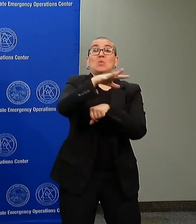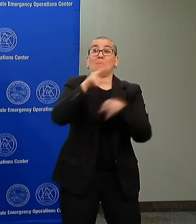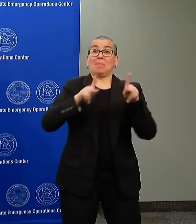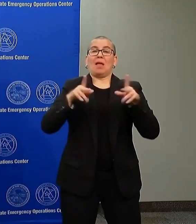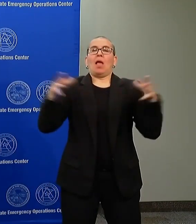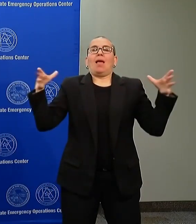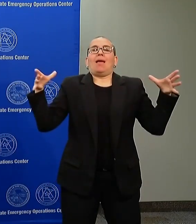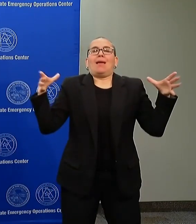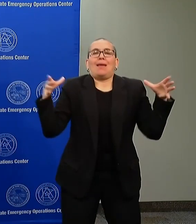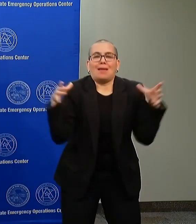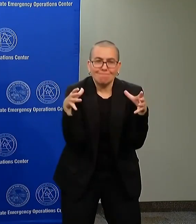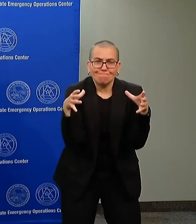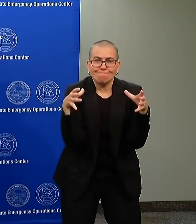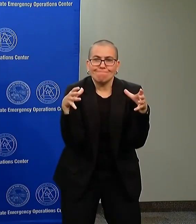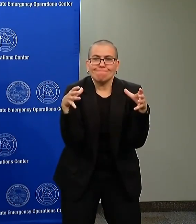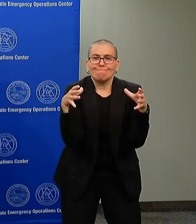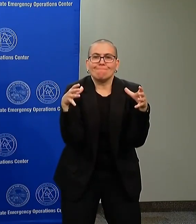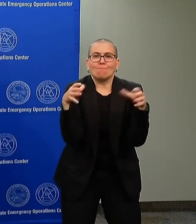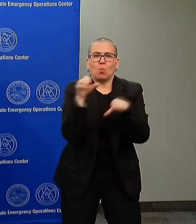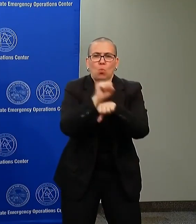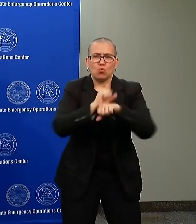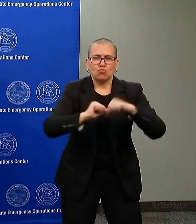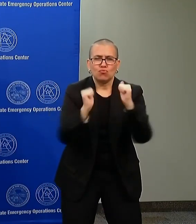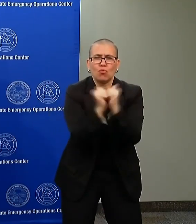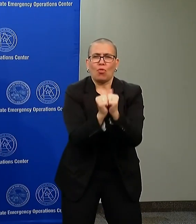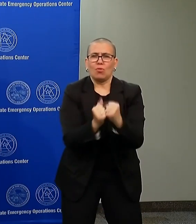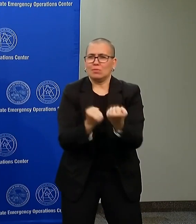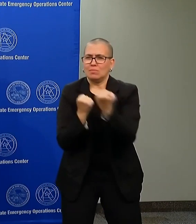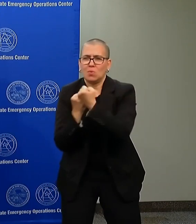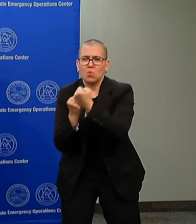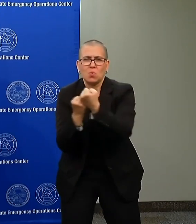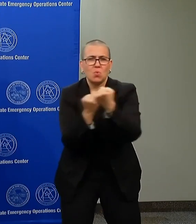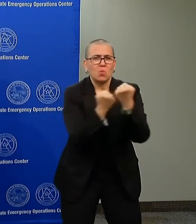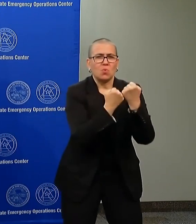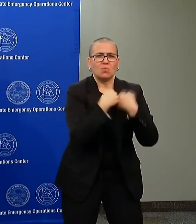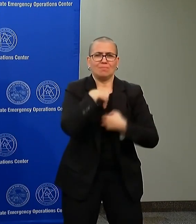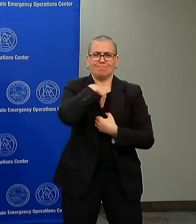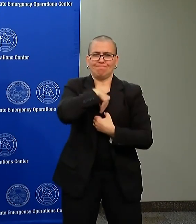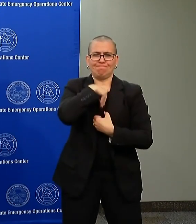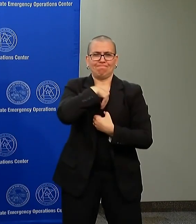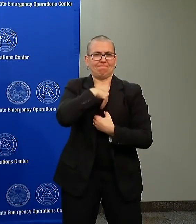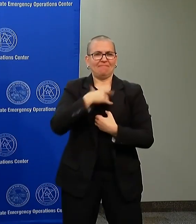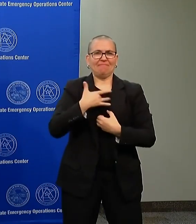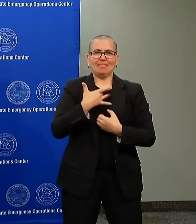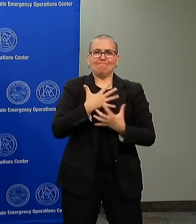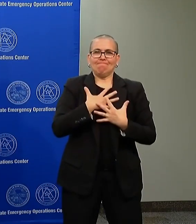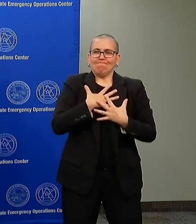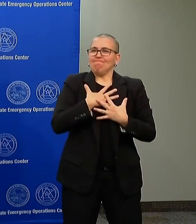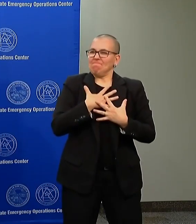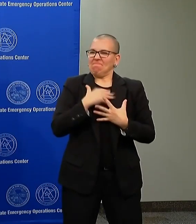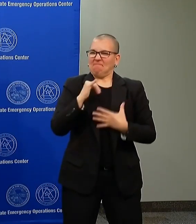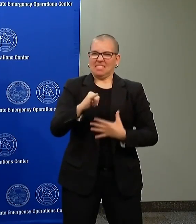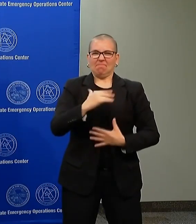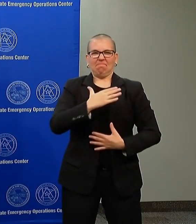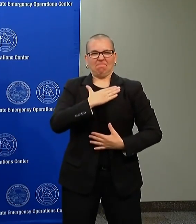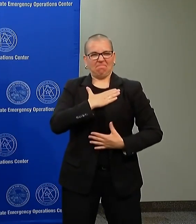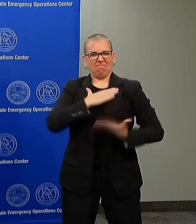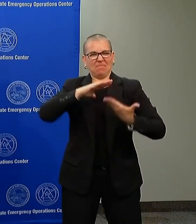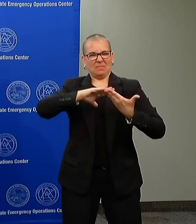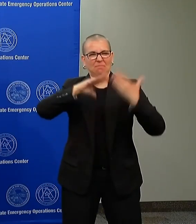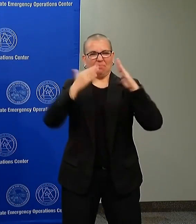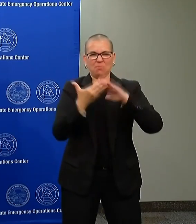We must show that same sense of community and cohesion. As we stand forward to say,